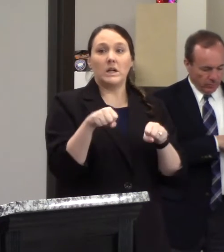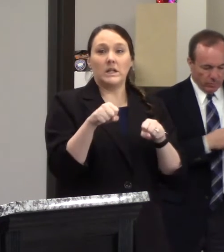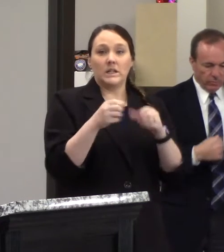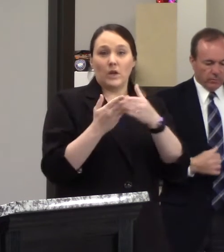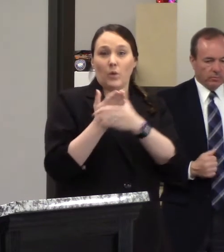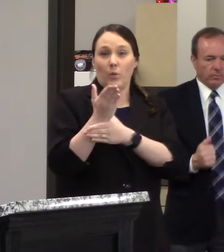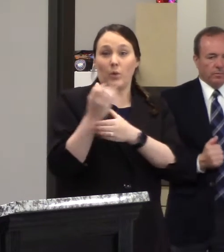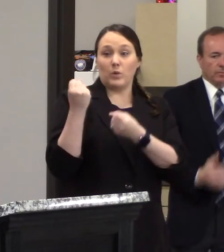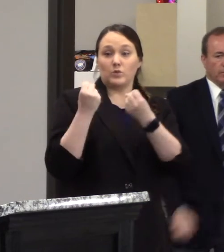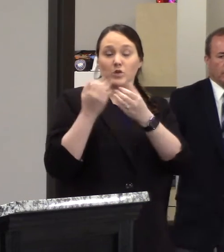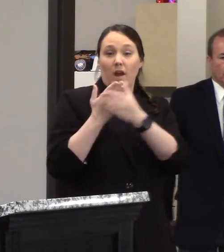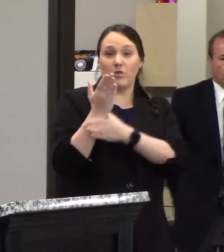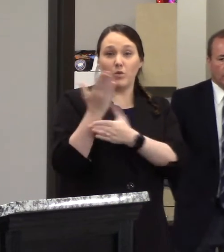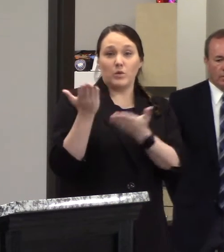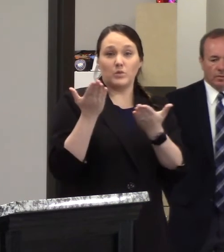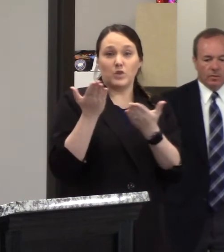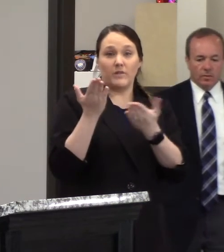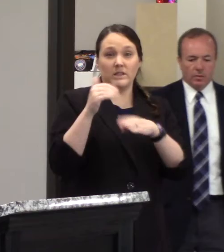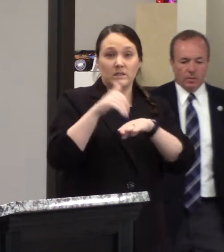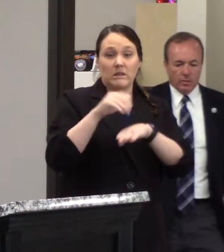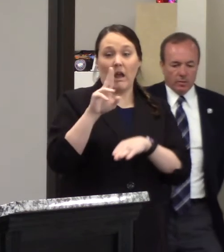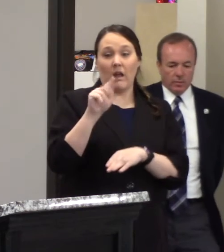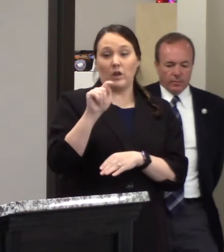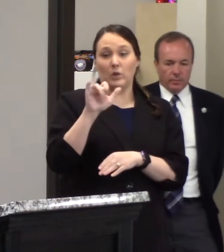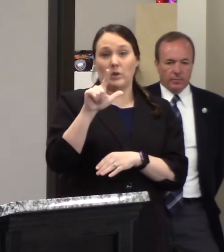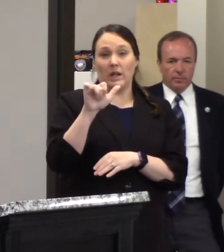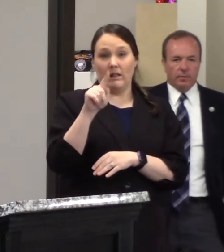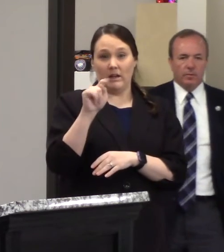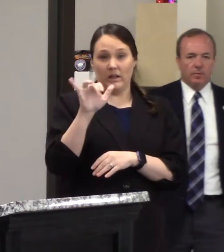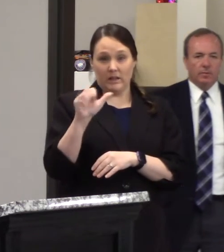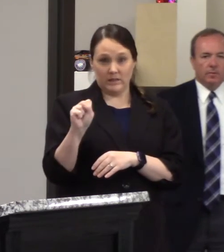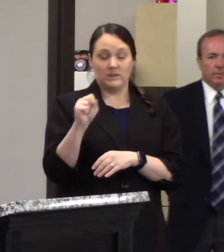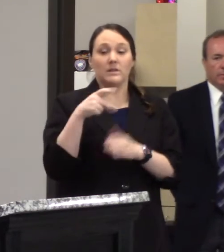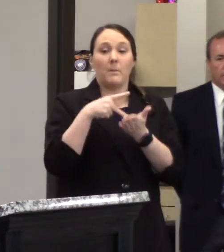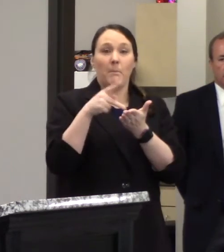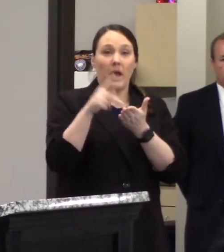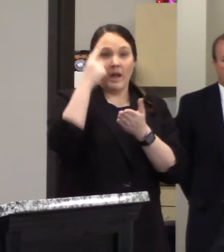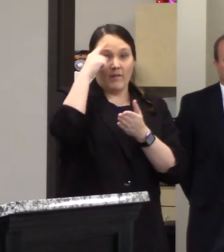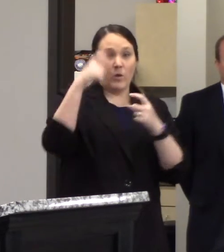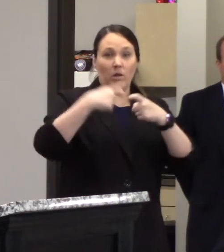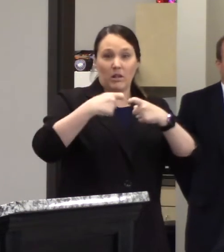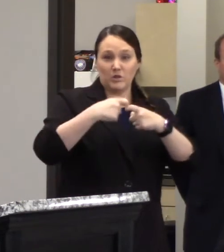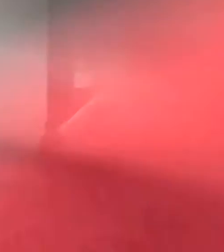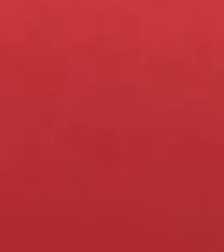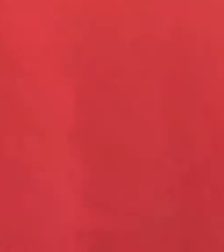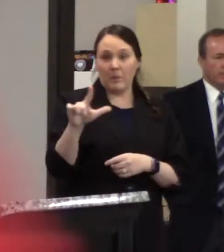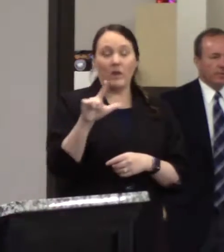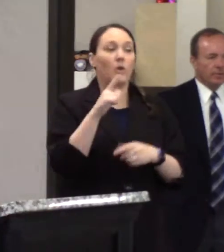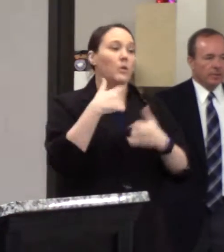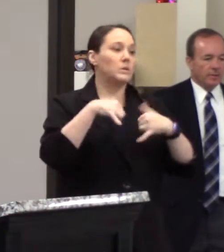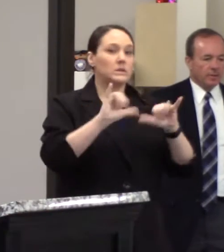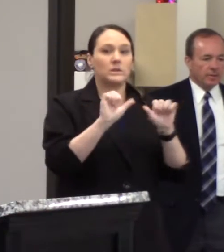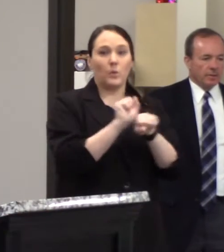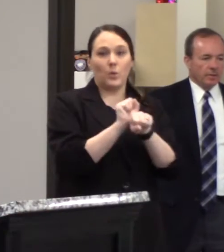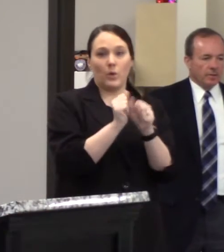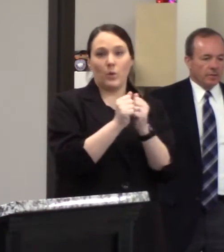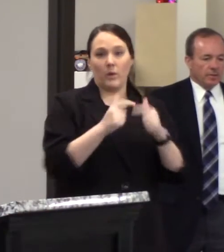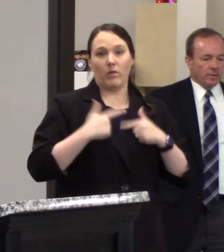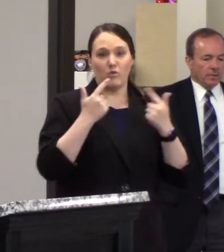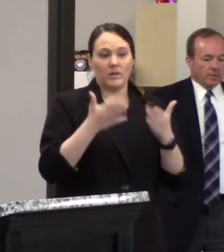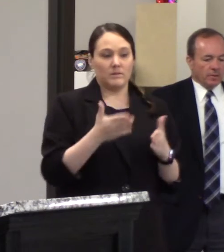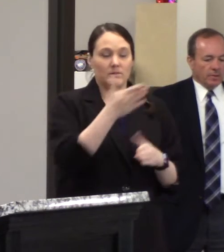the drive through services at utilities and pay your life before we continue to work with the residents up there to